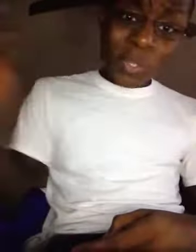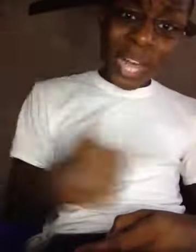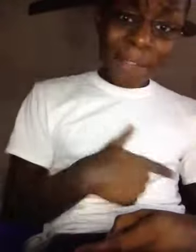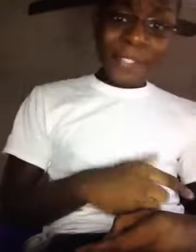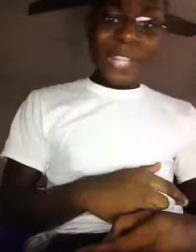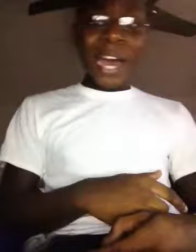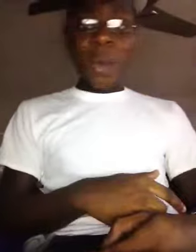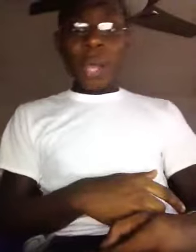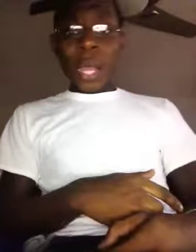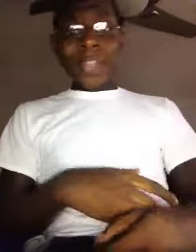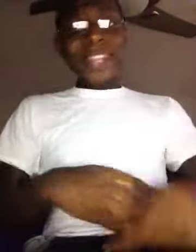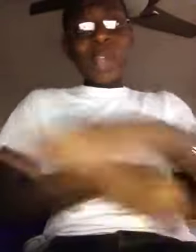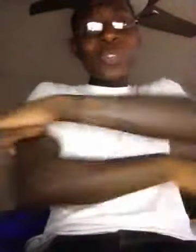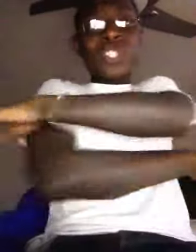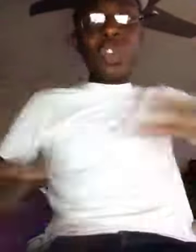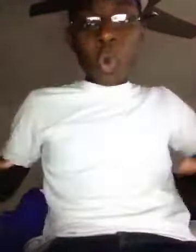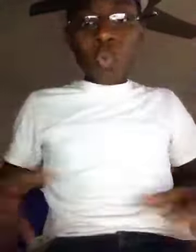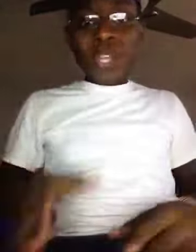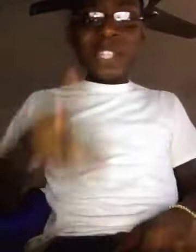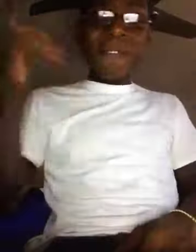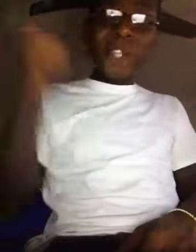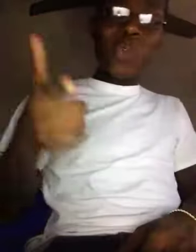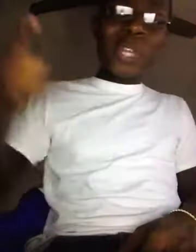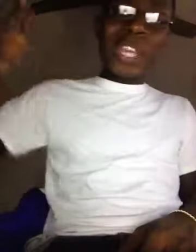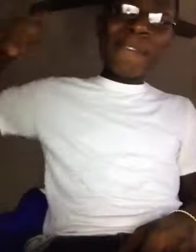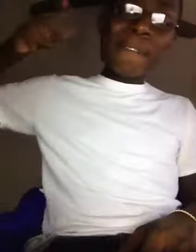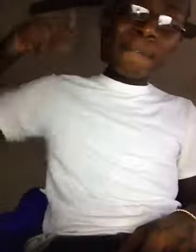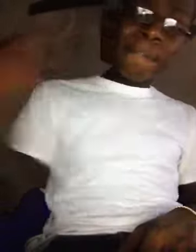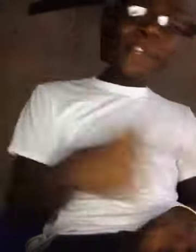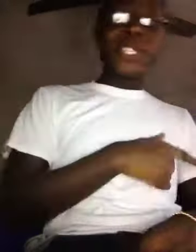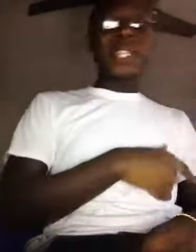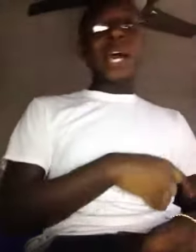lifestyle, then there is no reason for you to even freestyle,